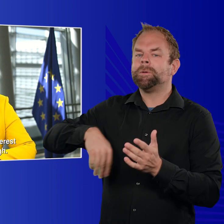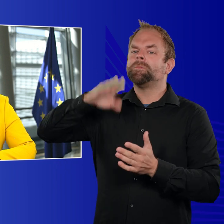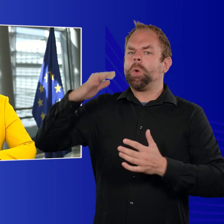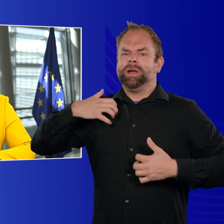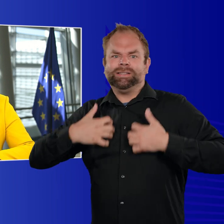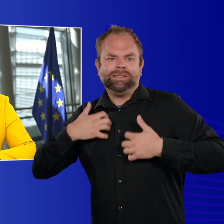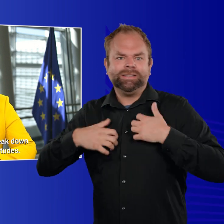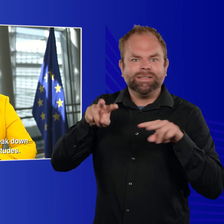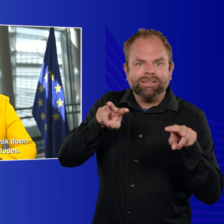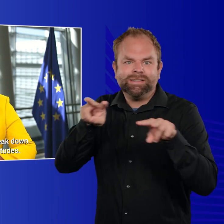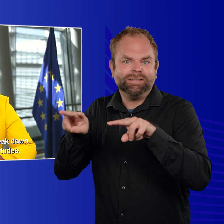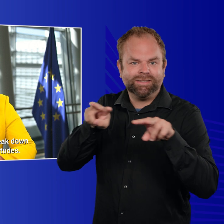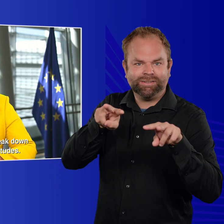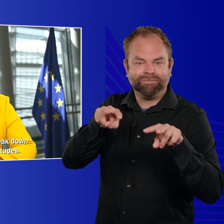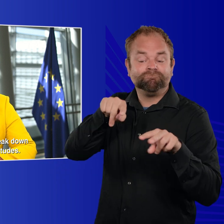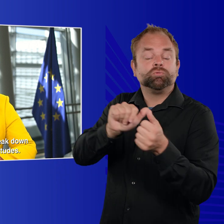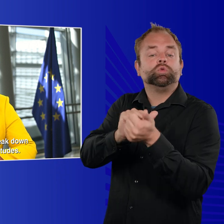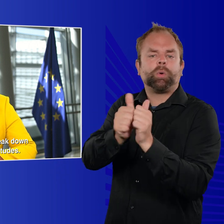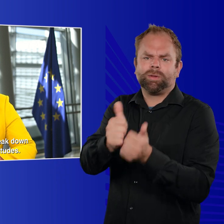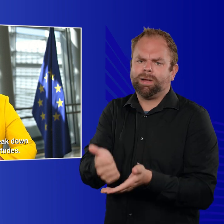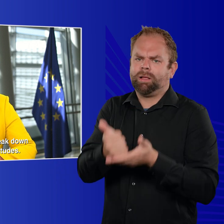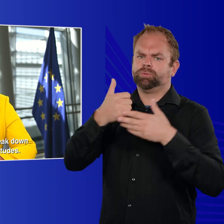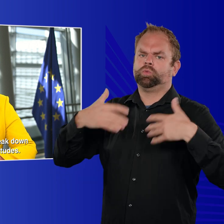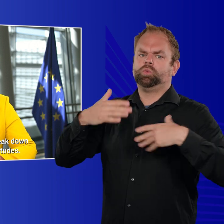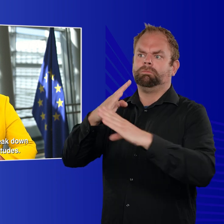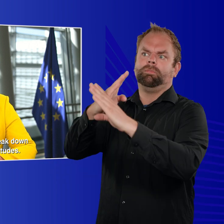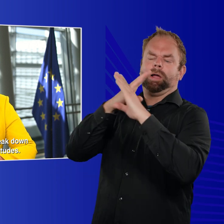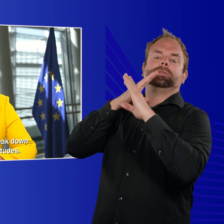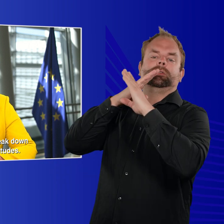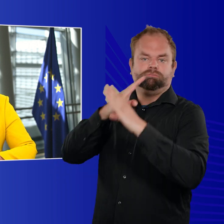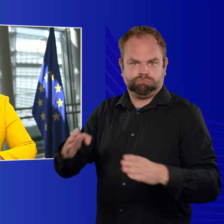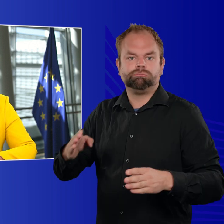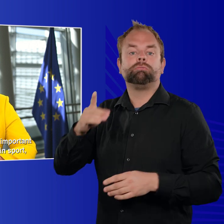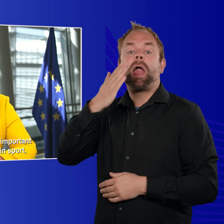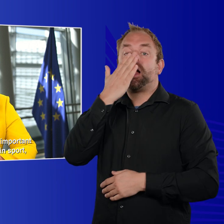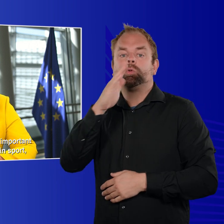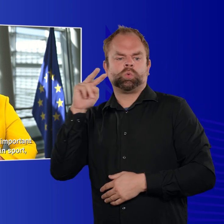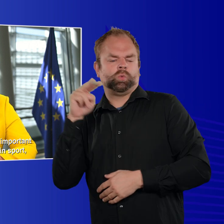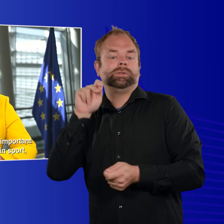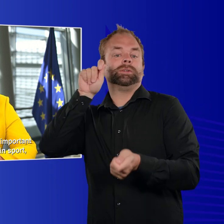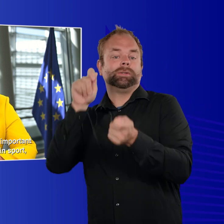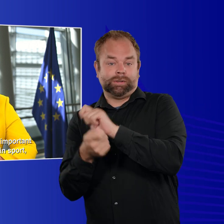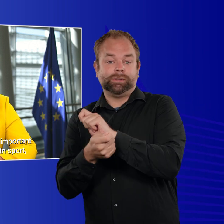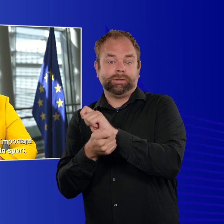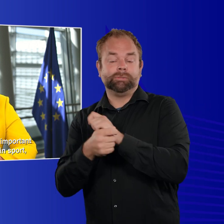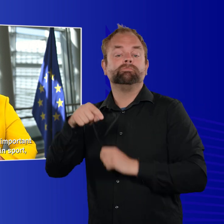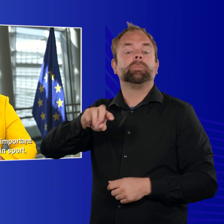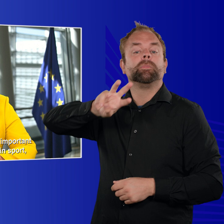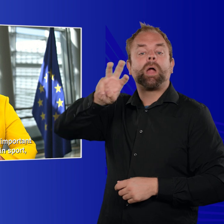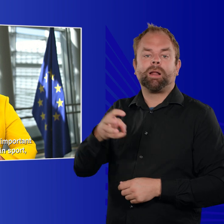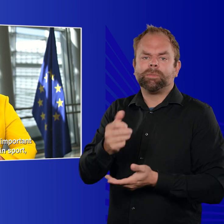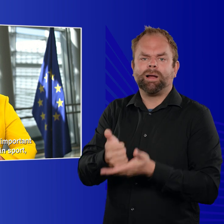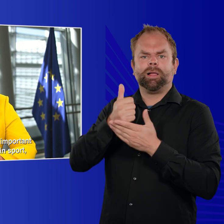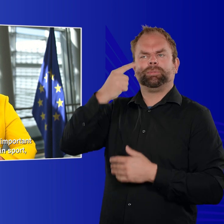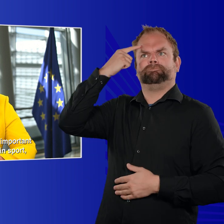-time high. Sport has the power to break down barriers and change attitudes. The Games remind us how important it